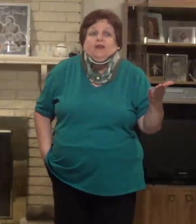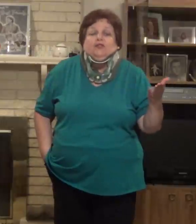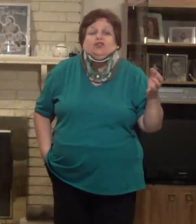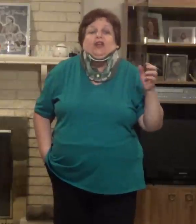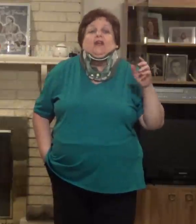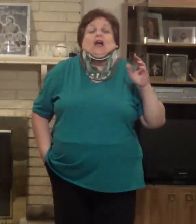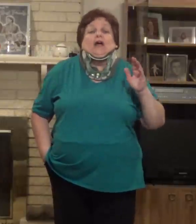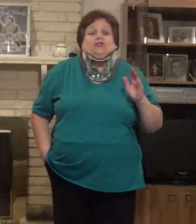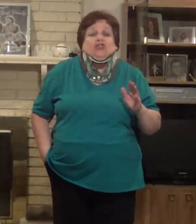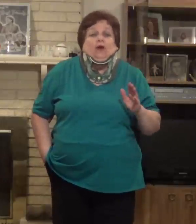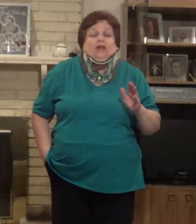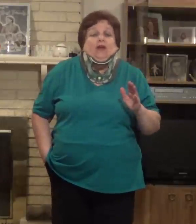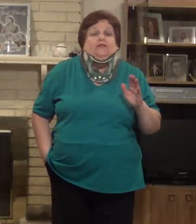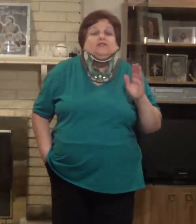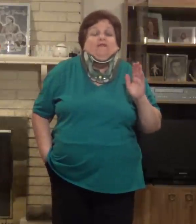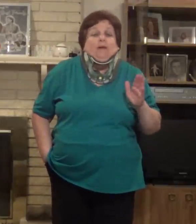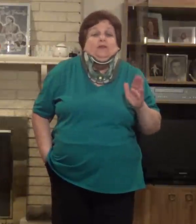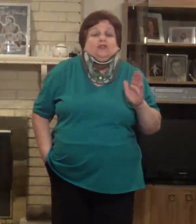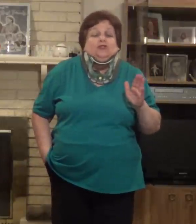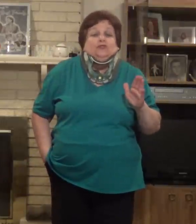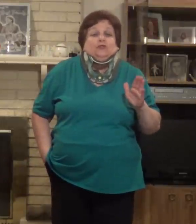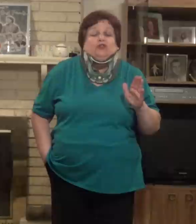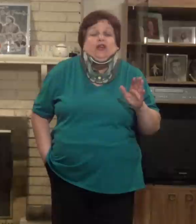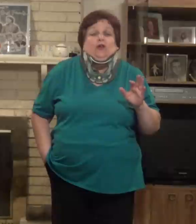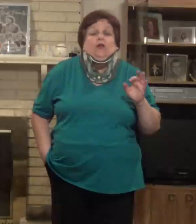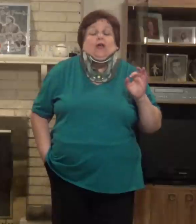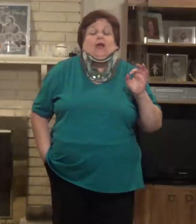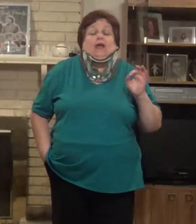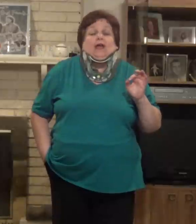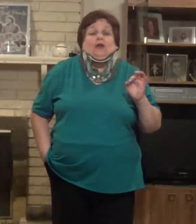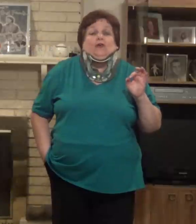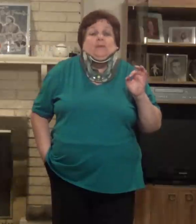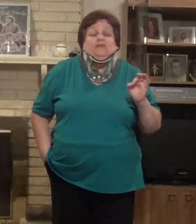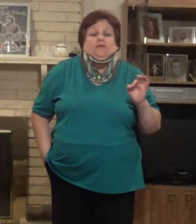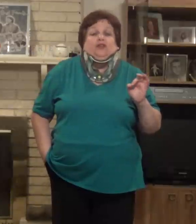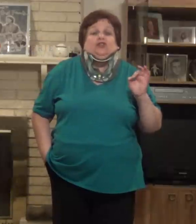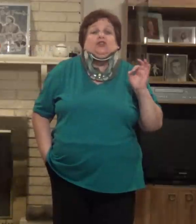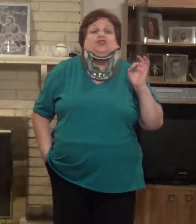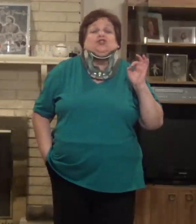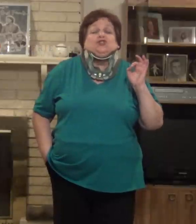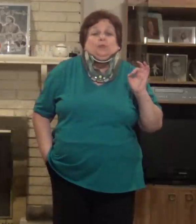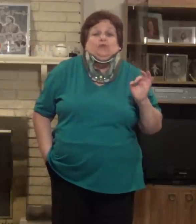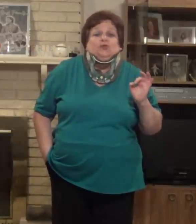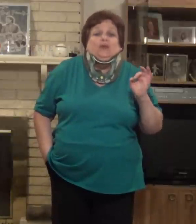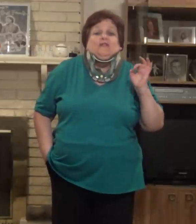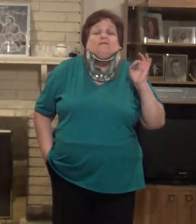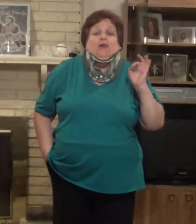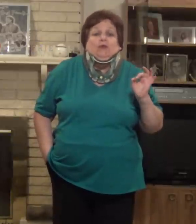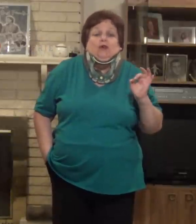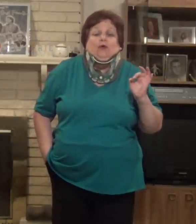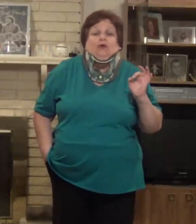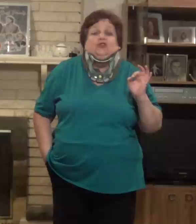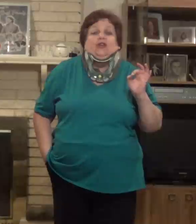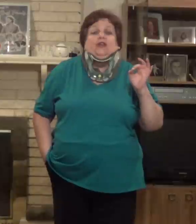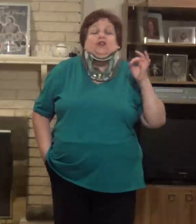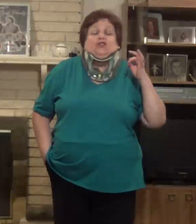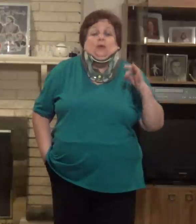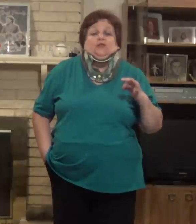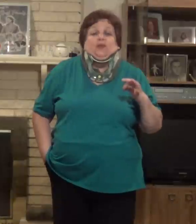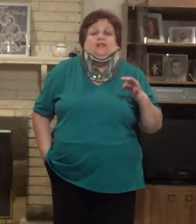done this yet. I'm shouting out this fabulous YouTube channel. And her name is Felicia. She's super sweet, very encouraging. She always writes